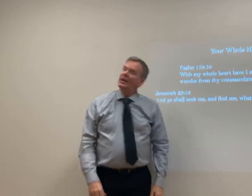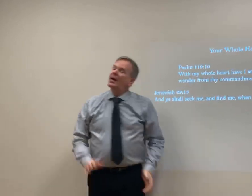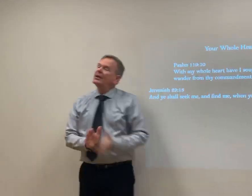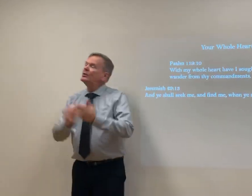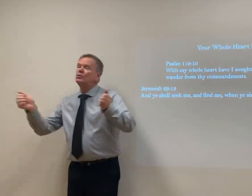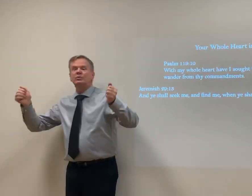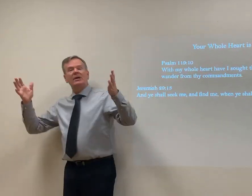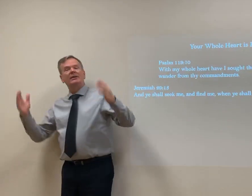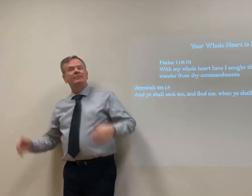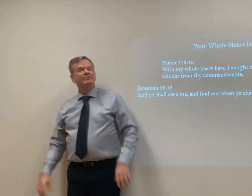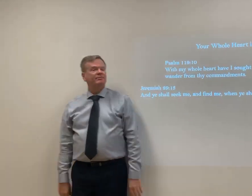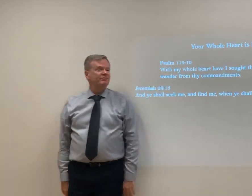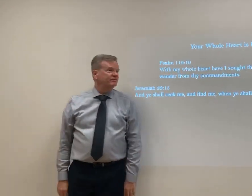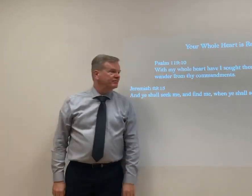you're going to find me.